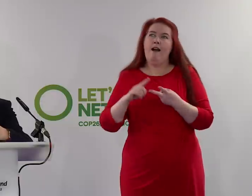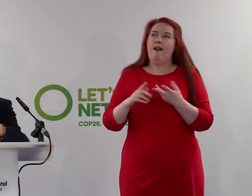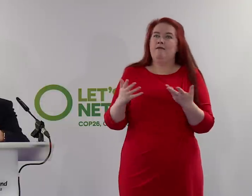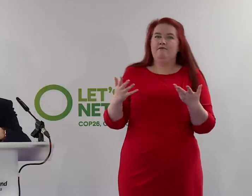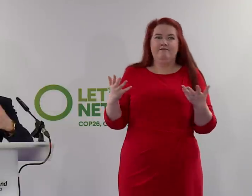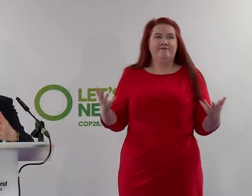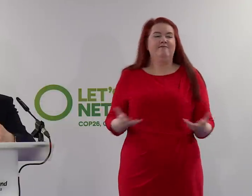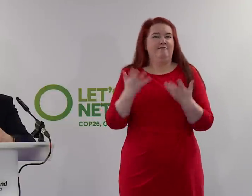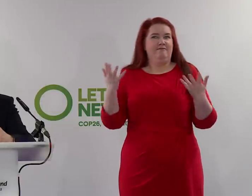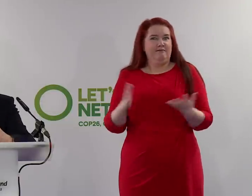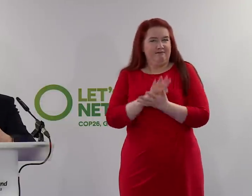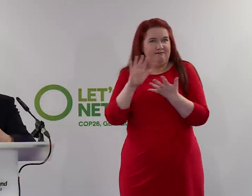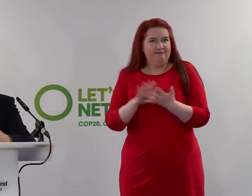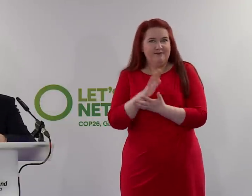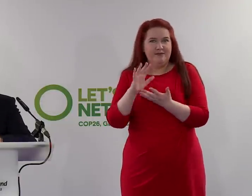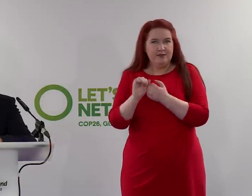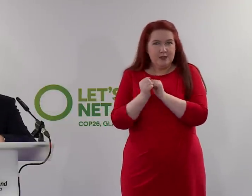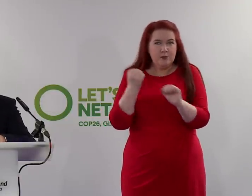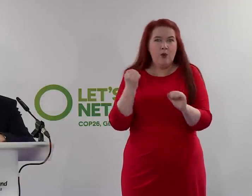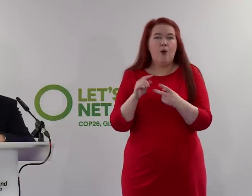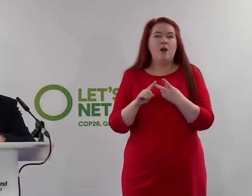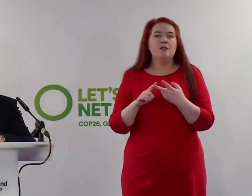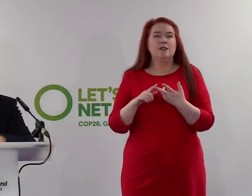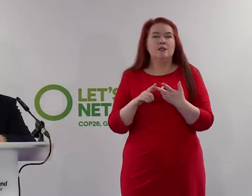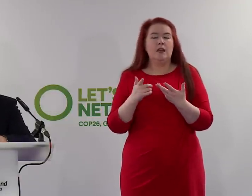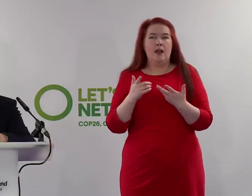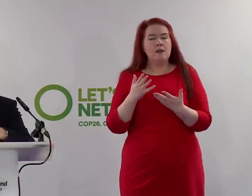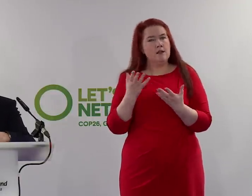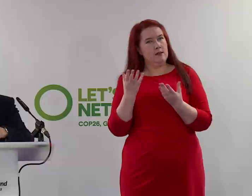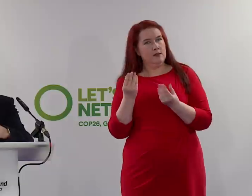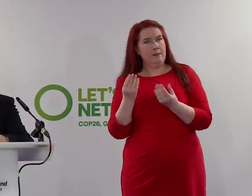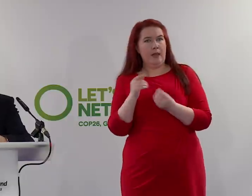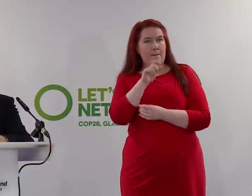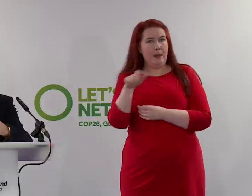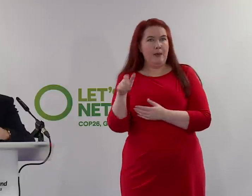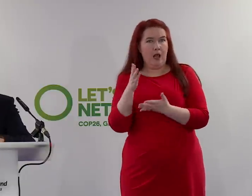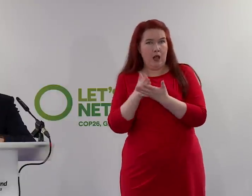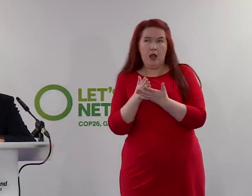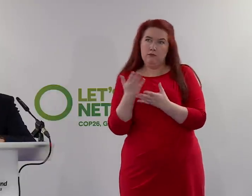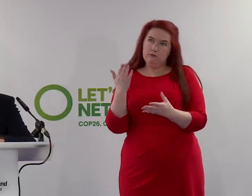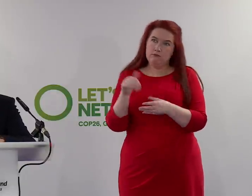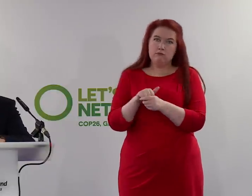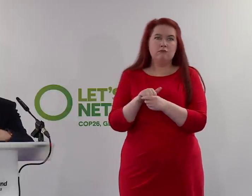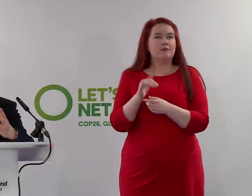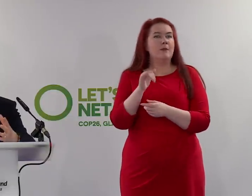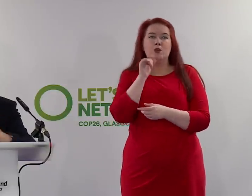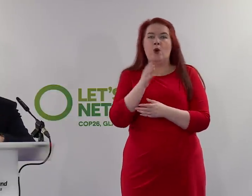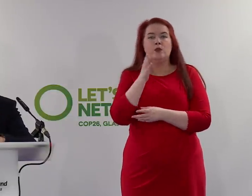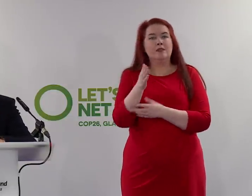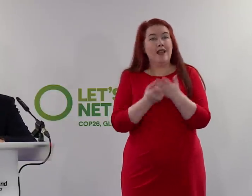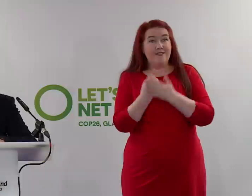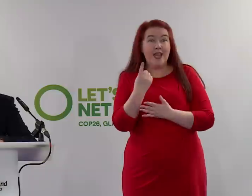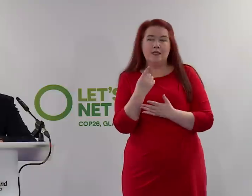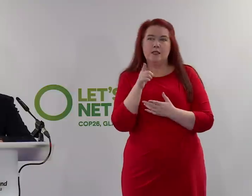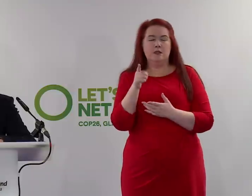you know, a sense of joyfulness about how that was. It was something people participated in, even if they weren't going to events, they were in the city